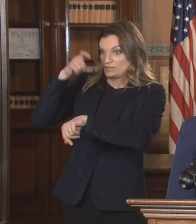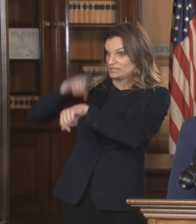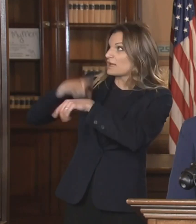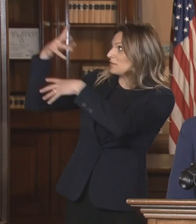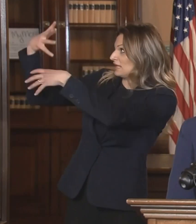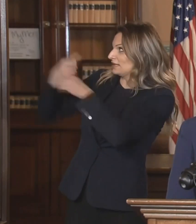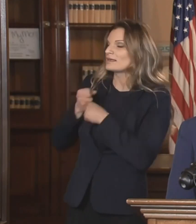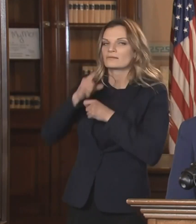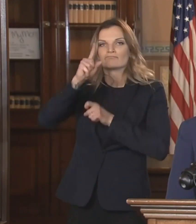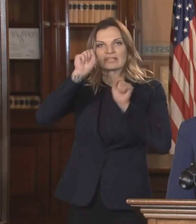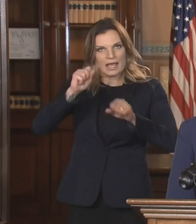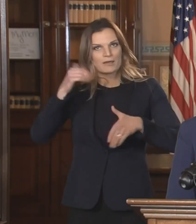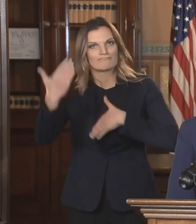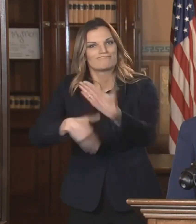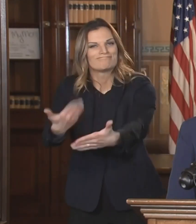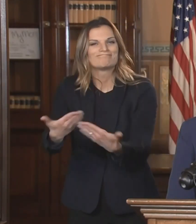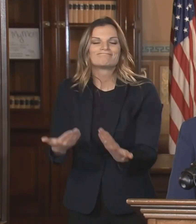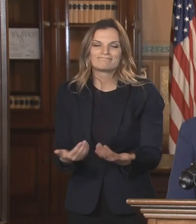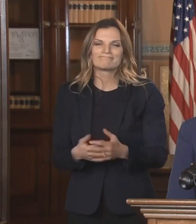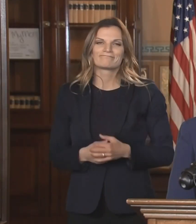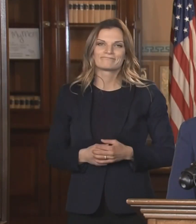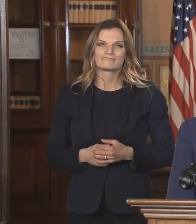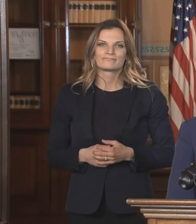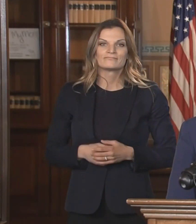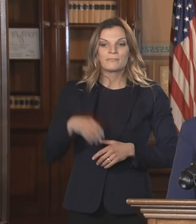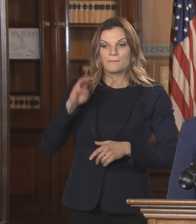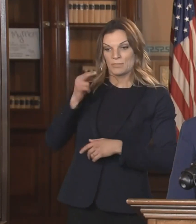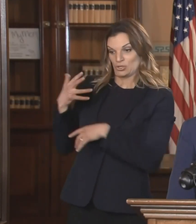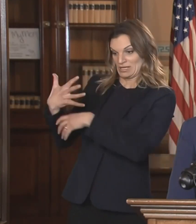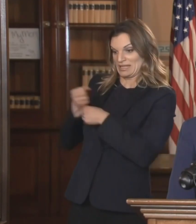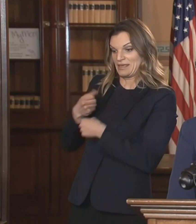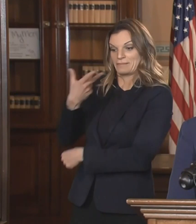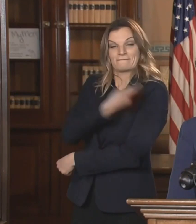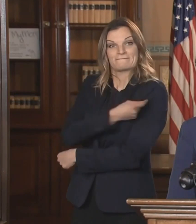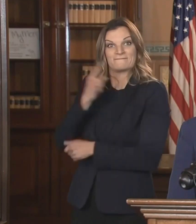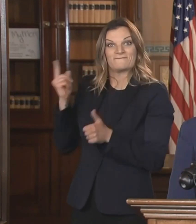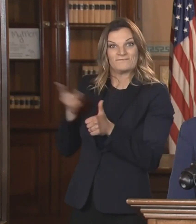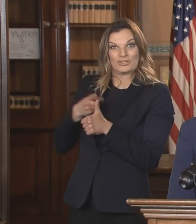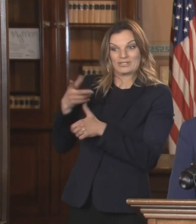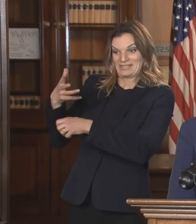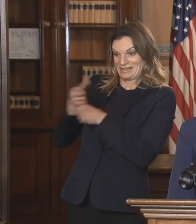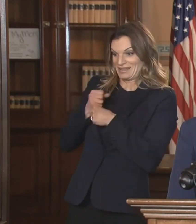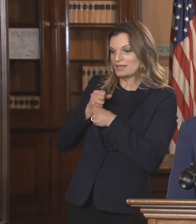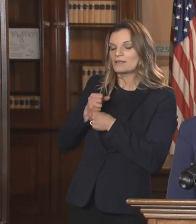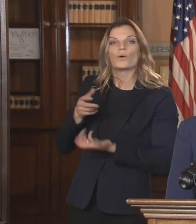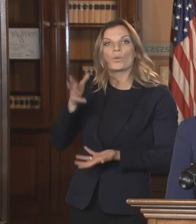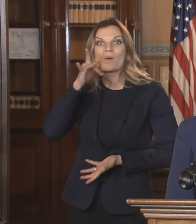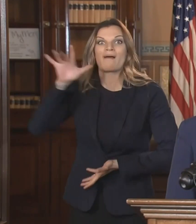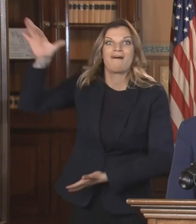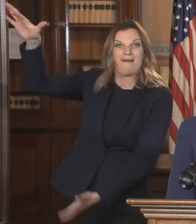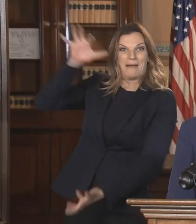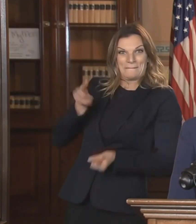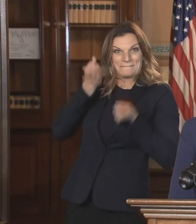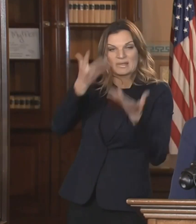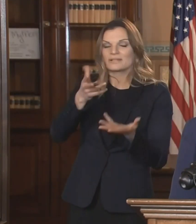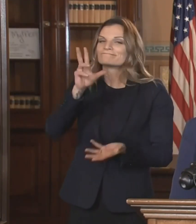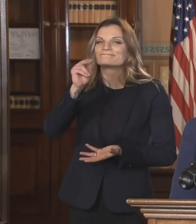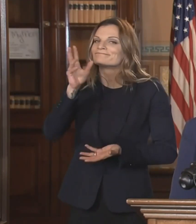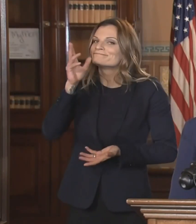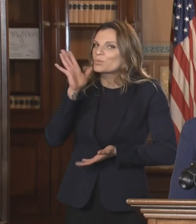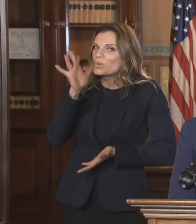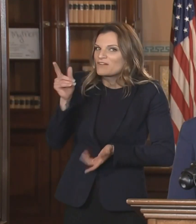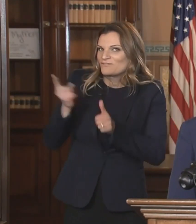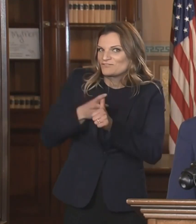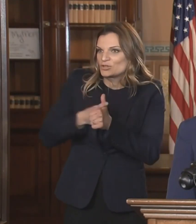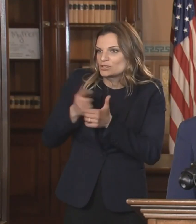important to note that when Michigan first gets the vaccine, it will be available in very limited quantities, and we are still awaiting word from